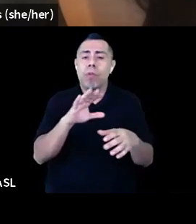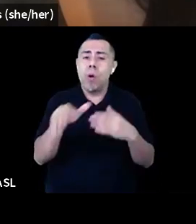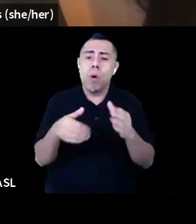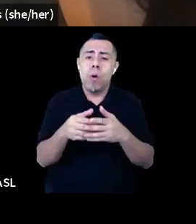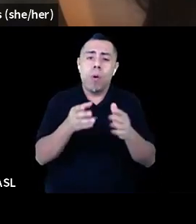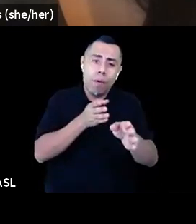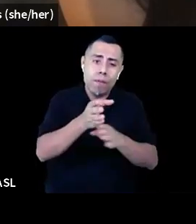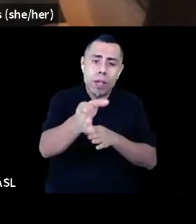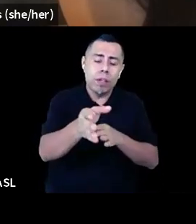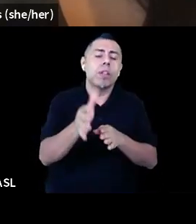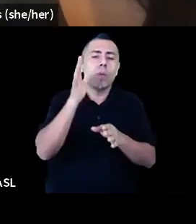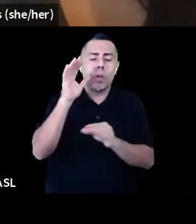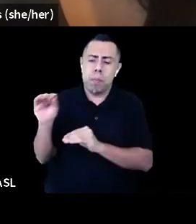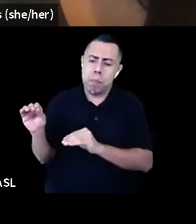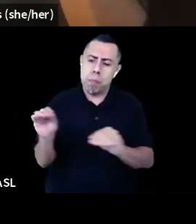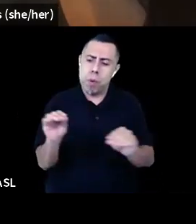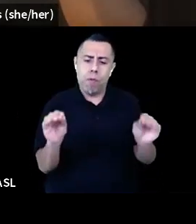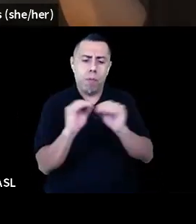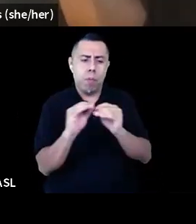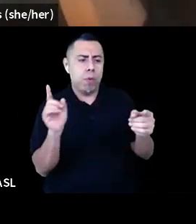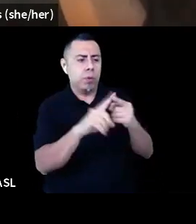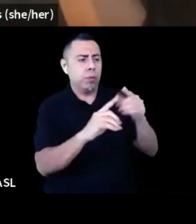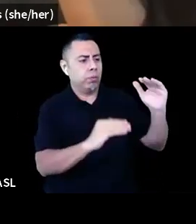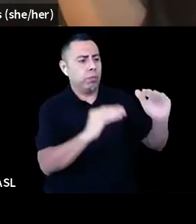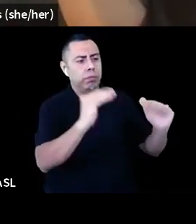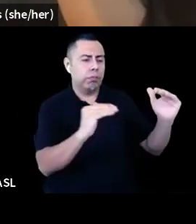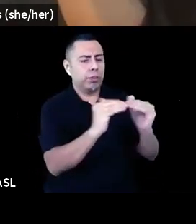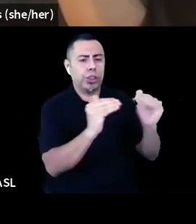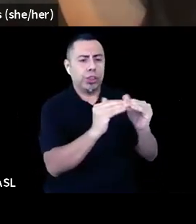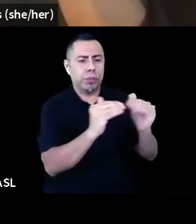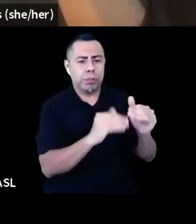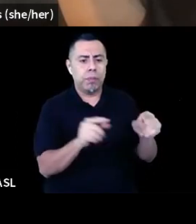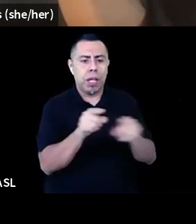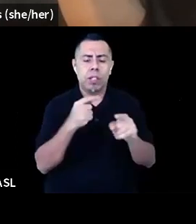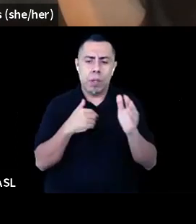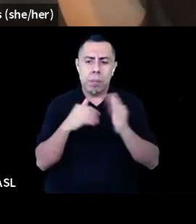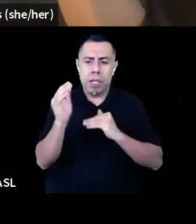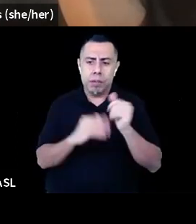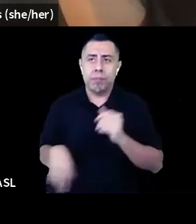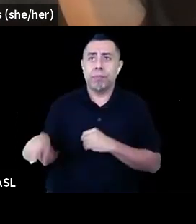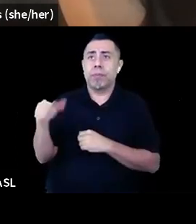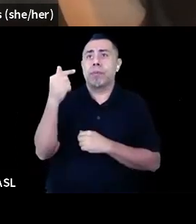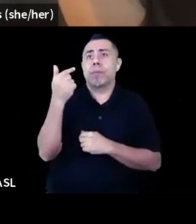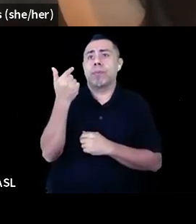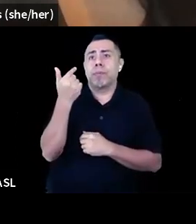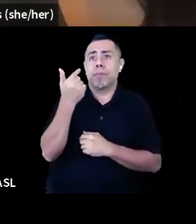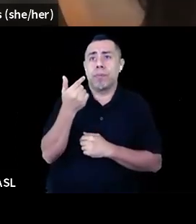rebuild. The Green New Theater document itself was created in collaboration with a wide array of perspectives that center black